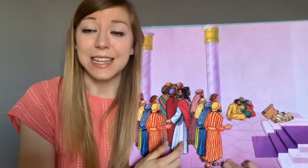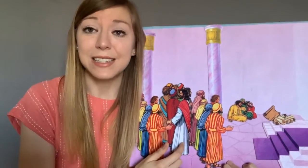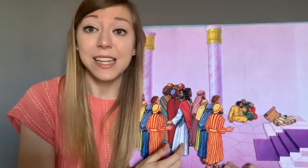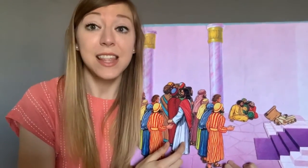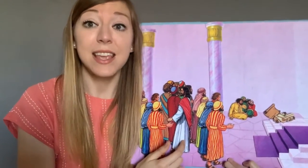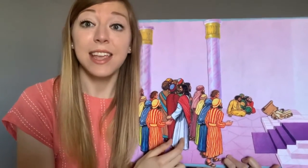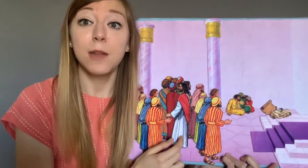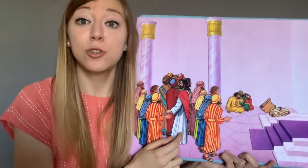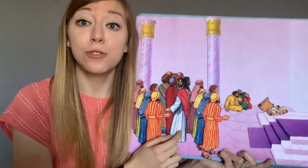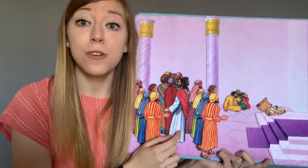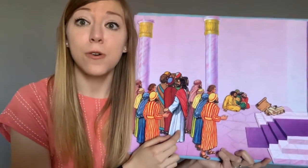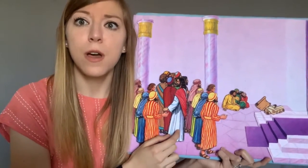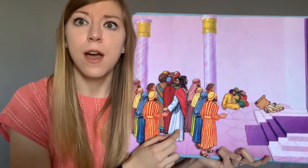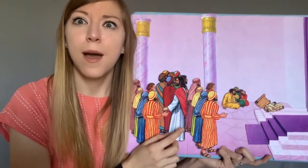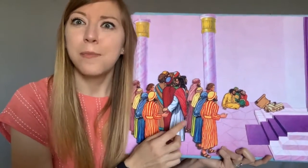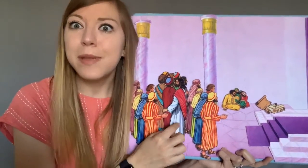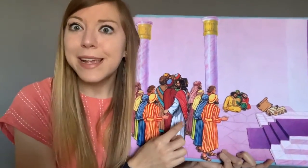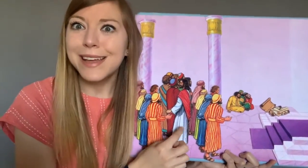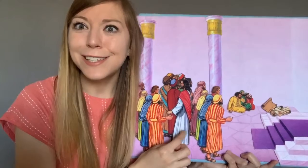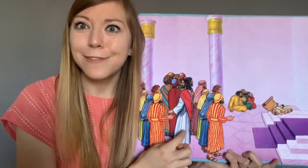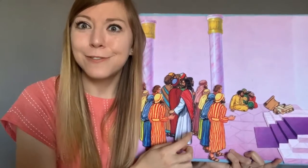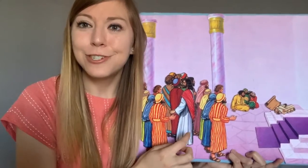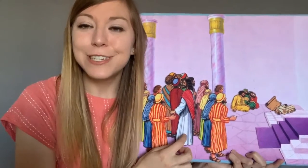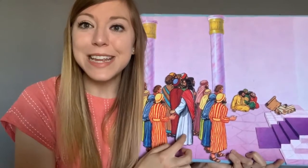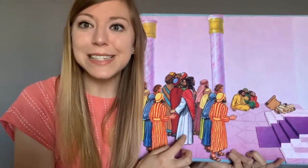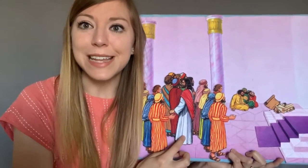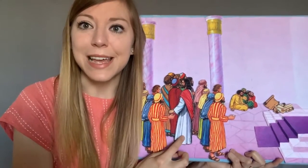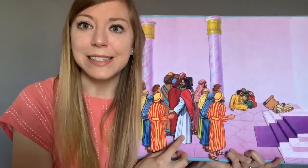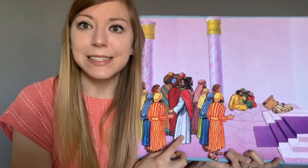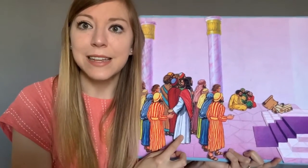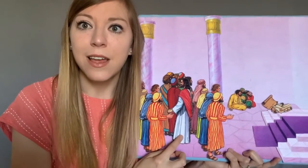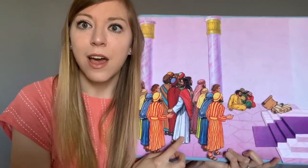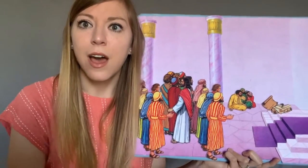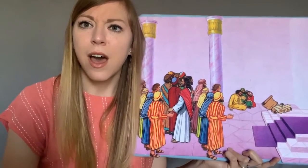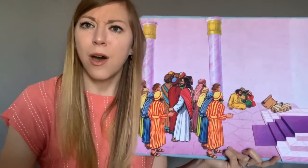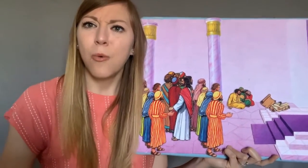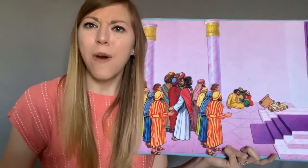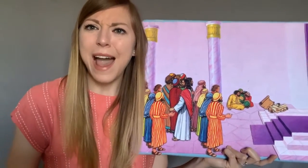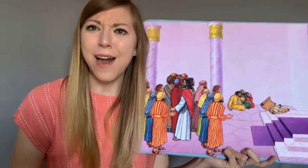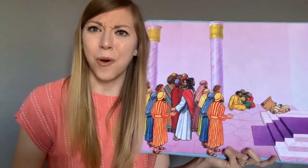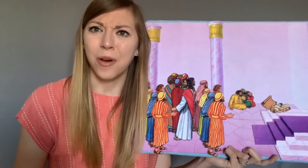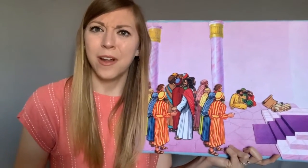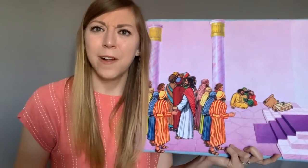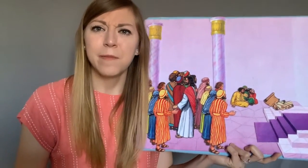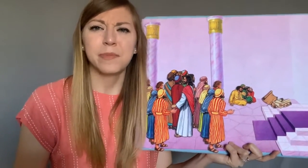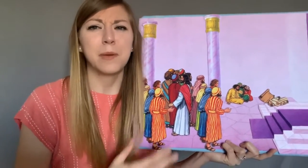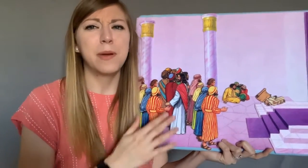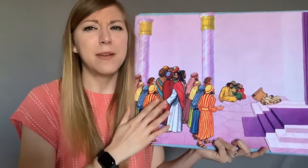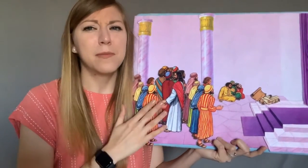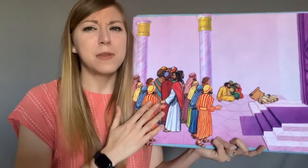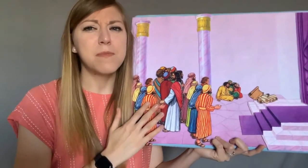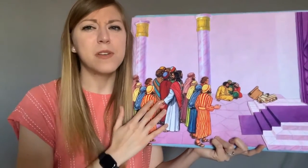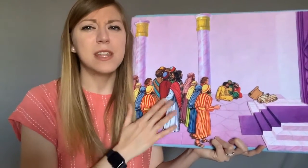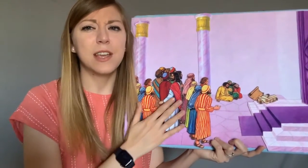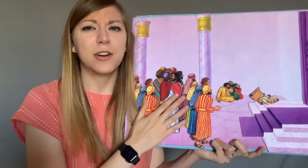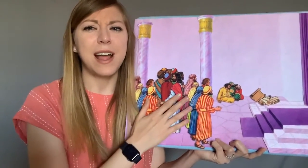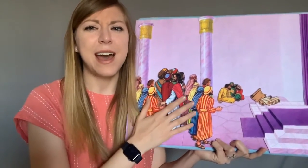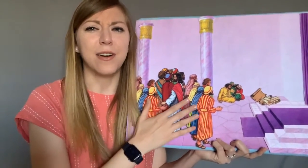and they came true because of Jesus wow wow but people in the crowd